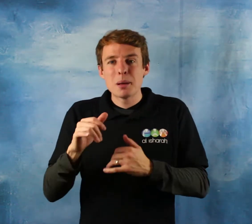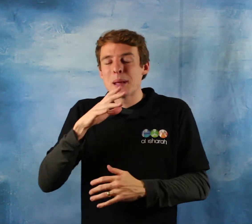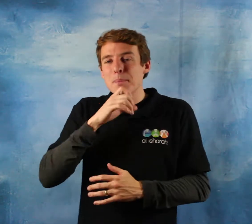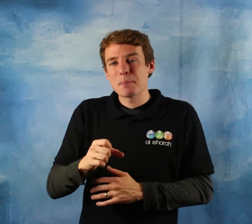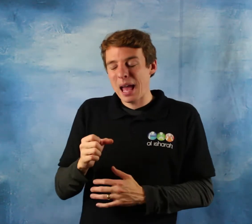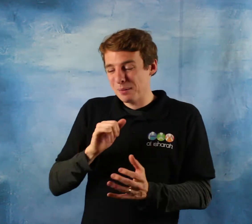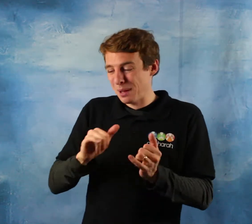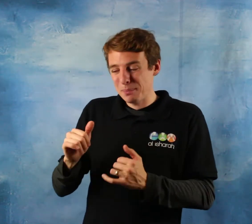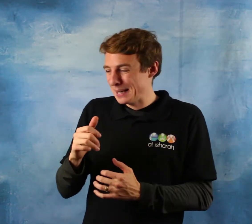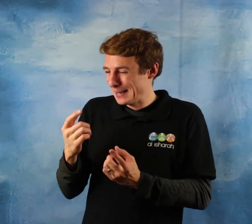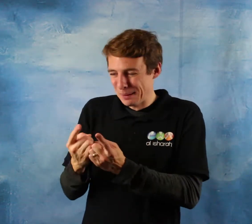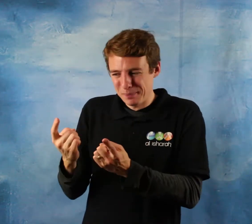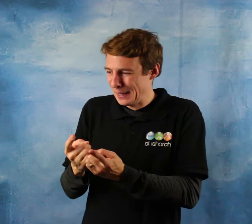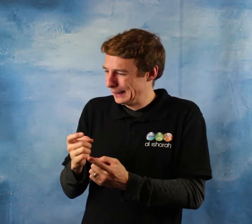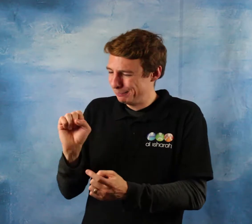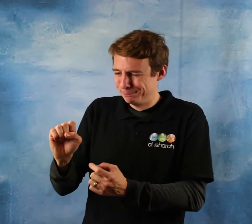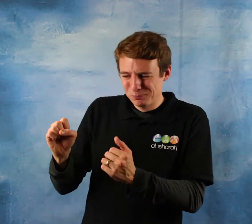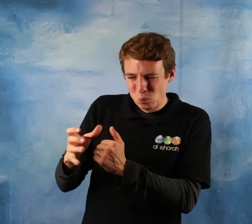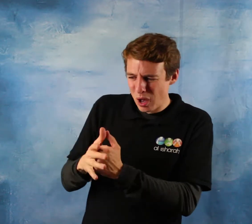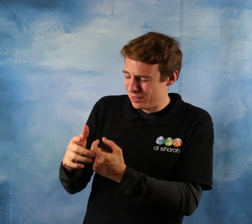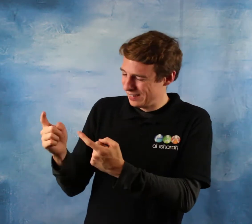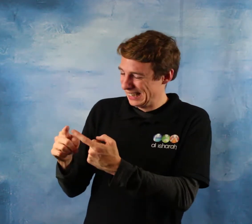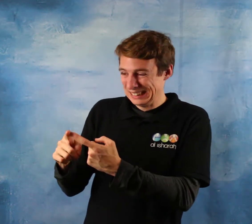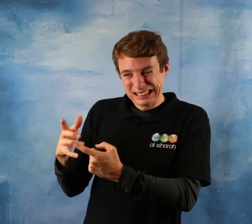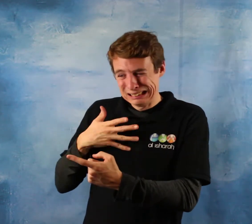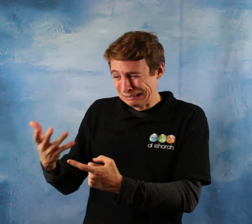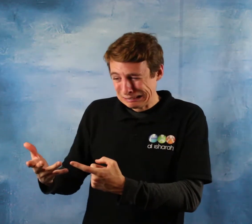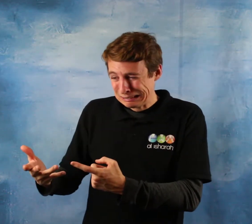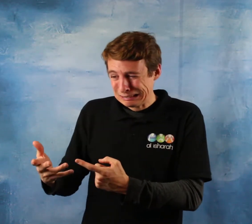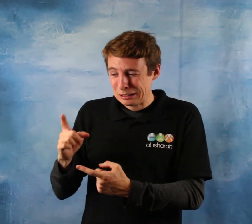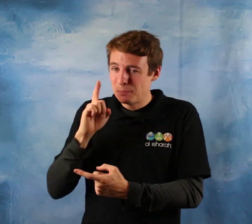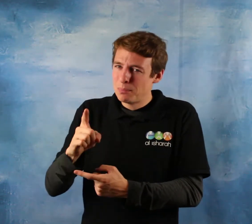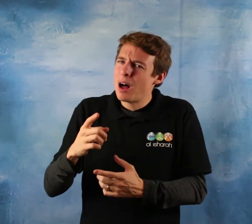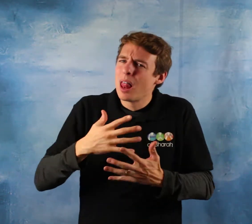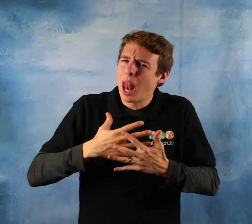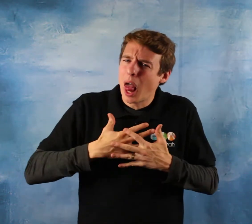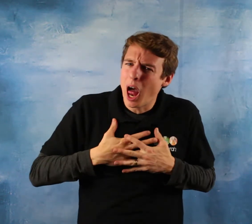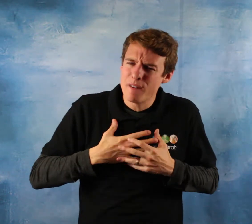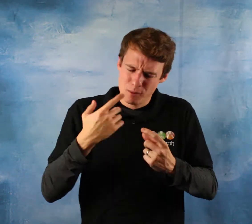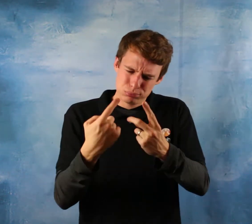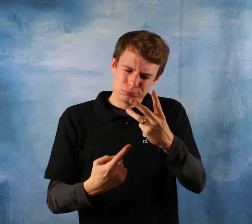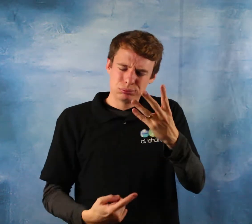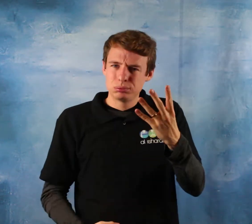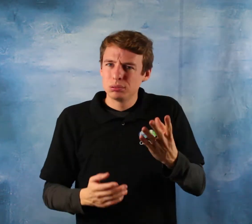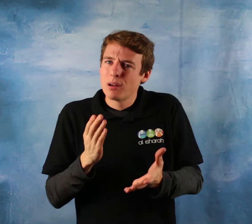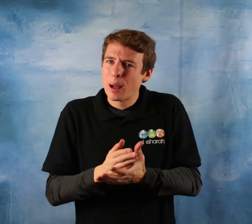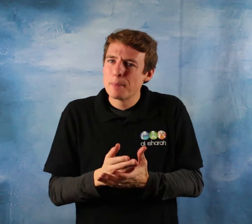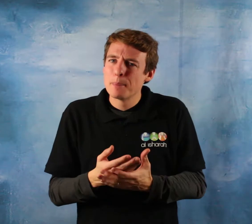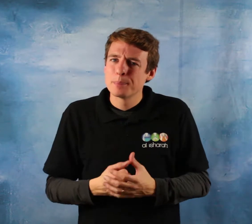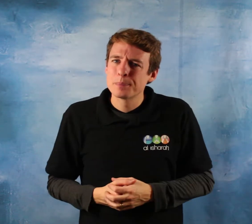and the cons do not hate your wife because she because of a small fault in her as she